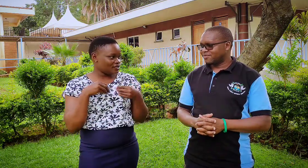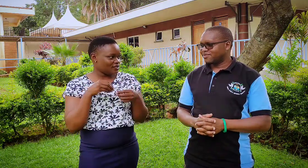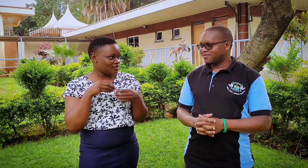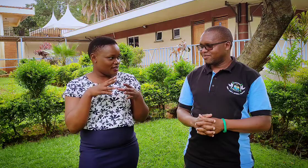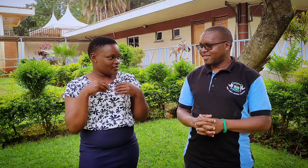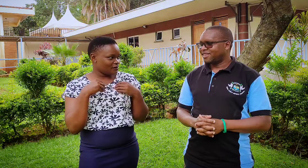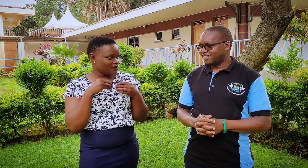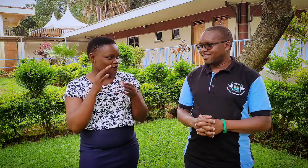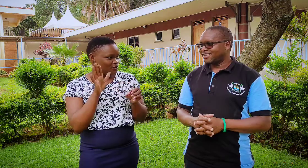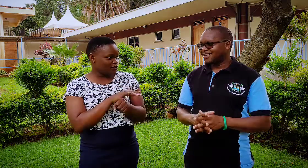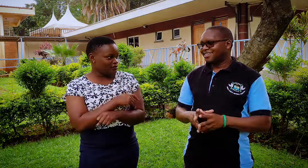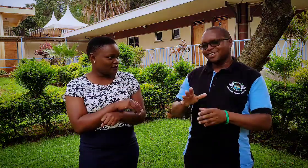accept food